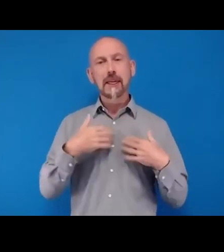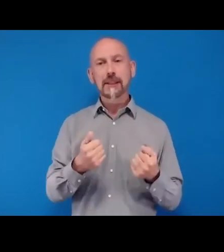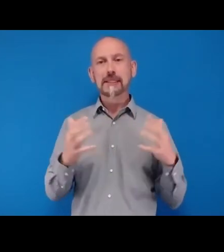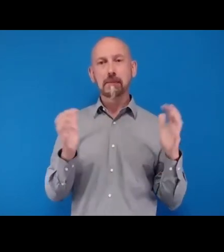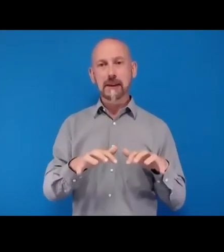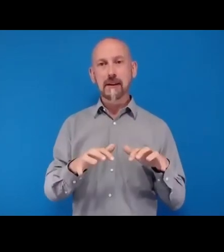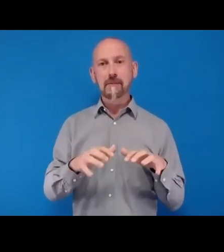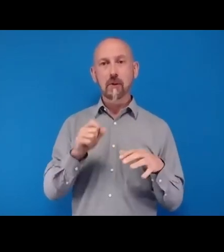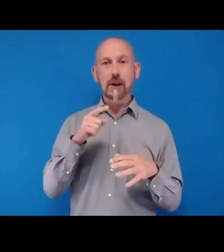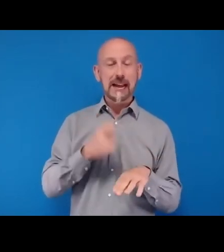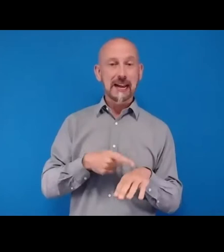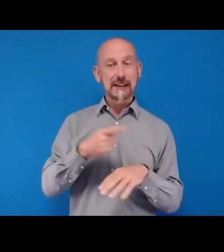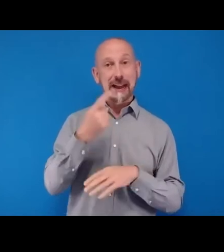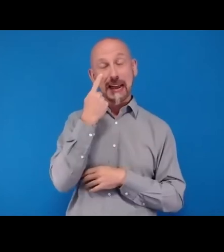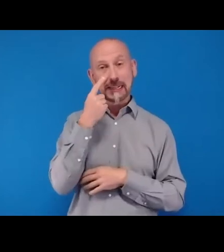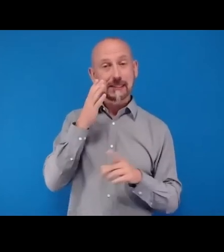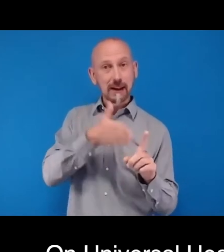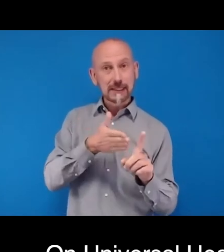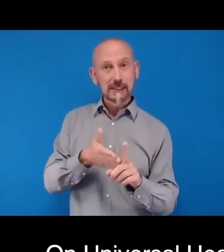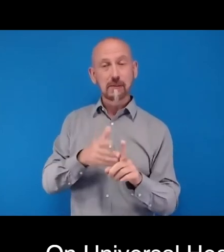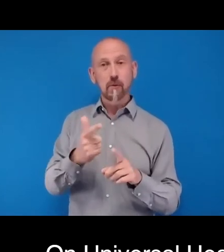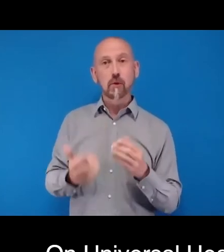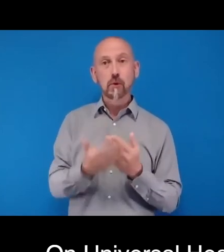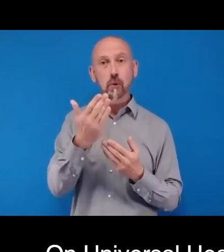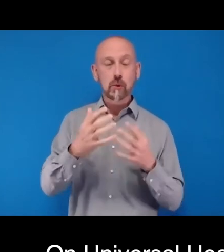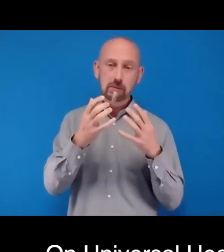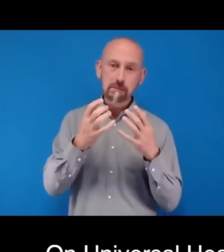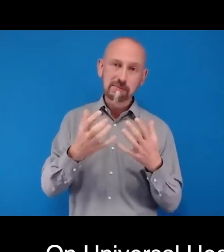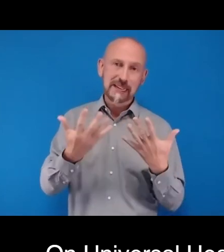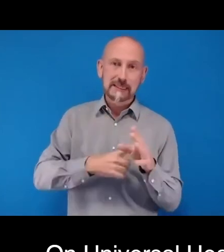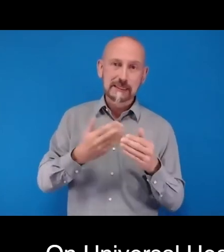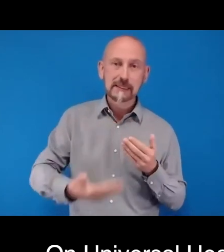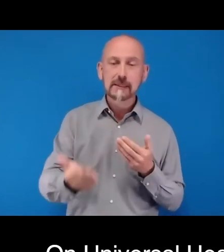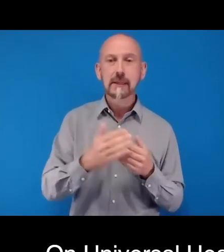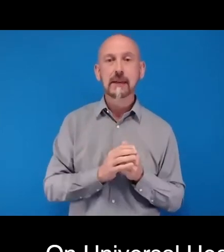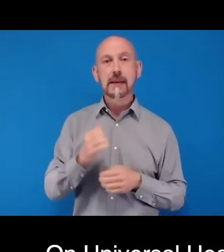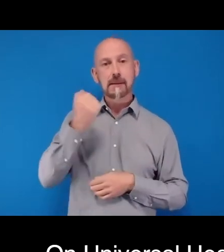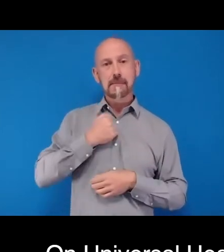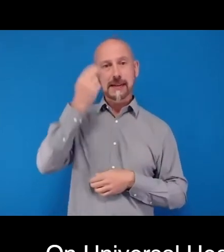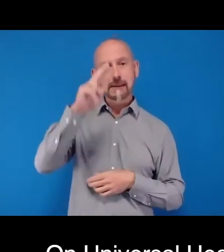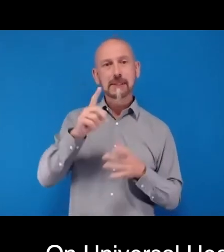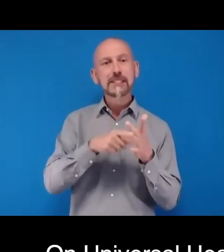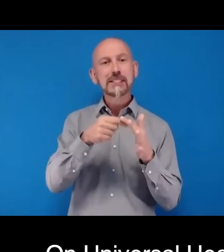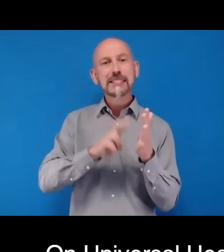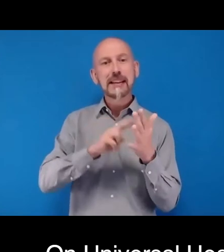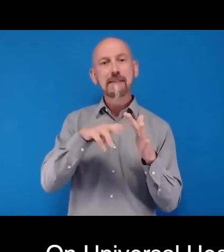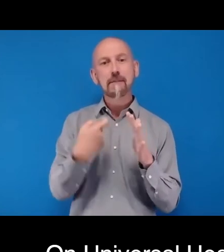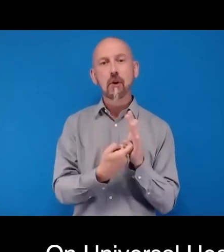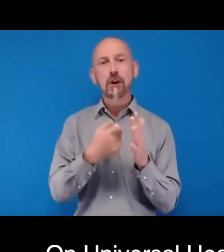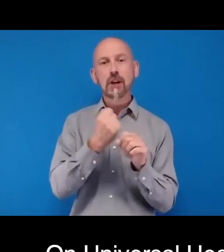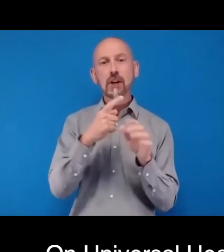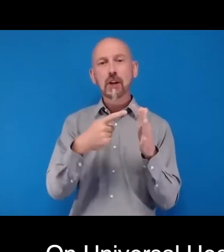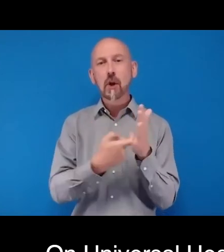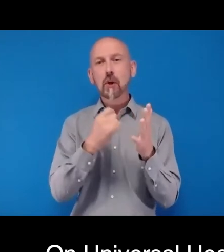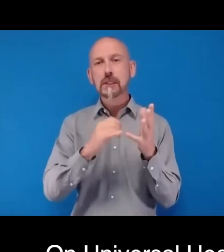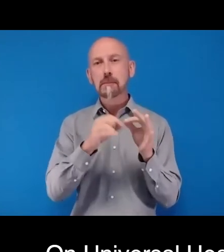care, new targets for a new decade. My name is Jennifer Gersbeck and I'm the Executive Director of Global Advocacy